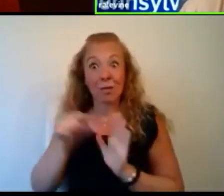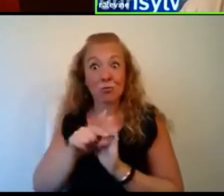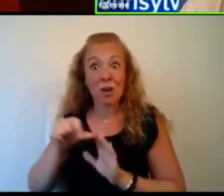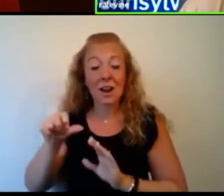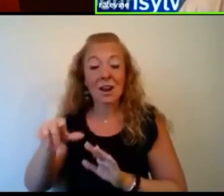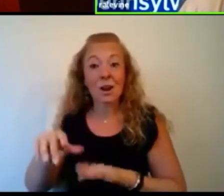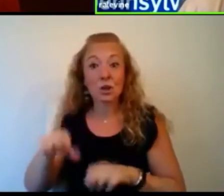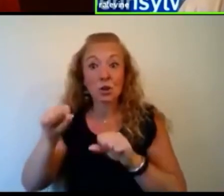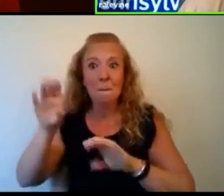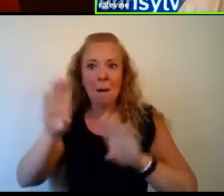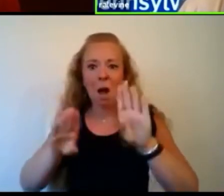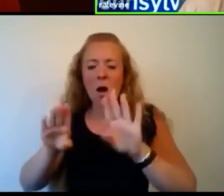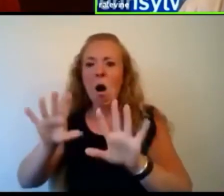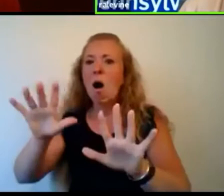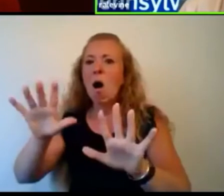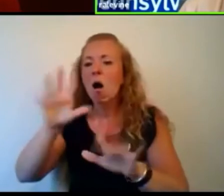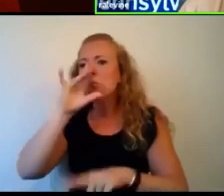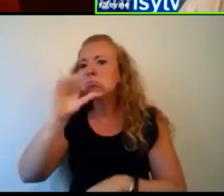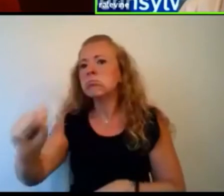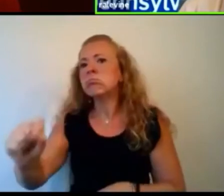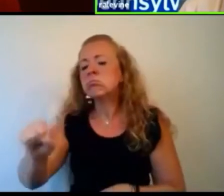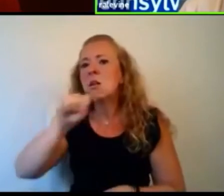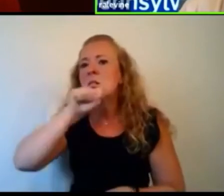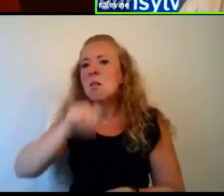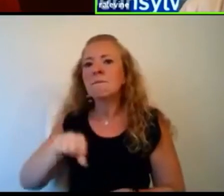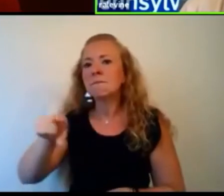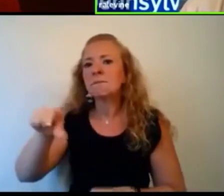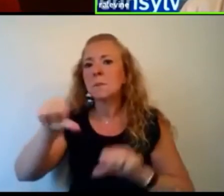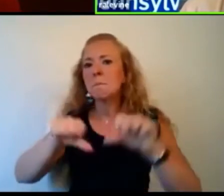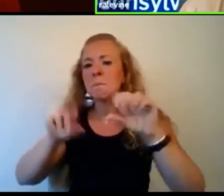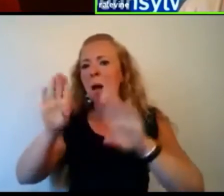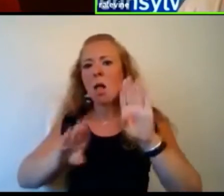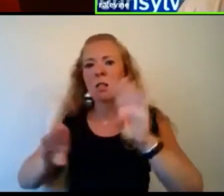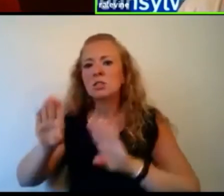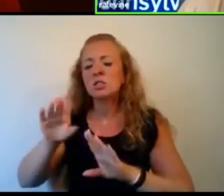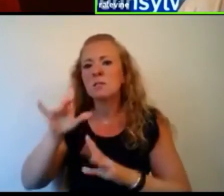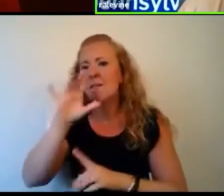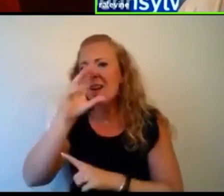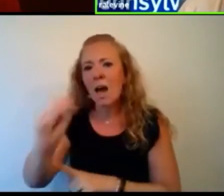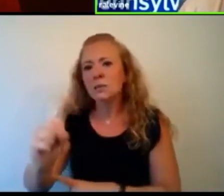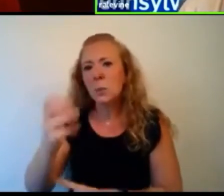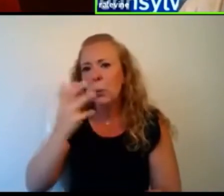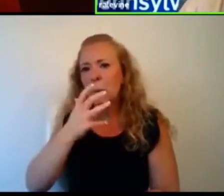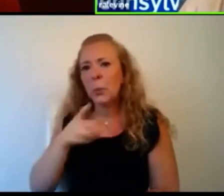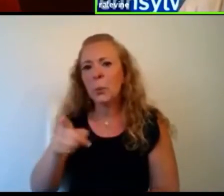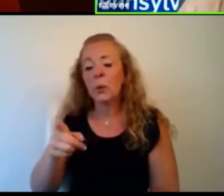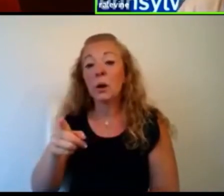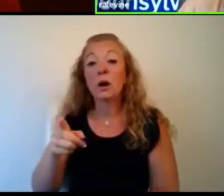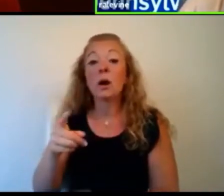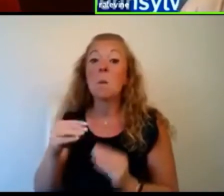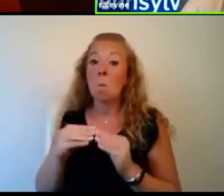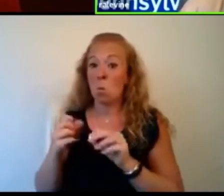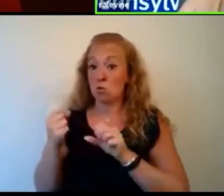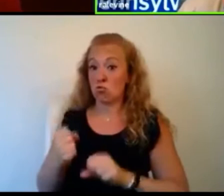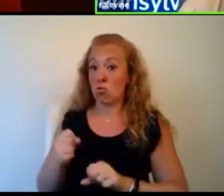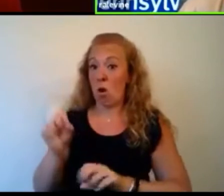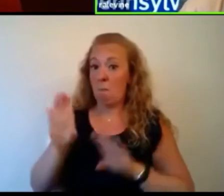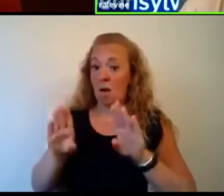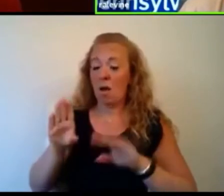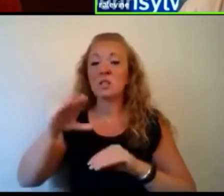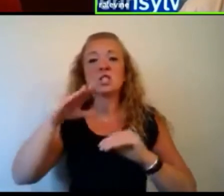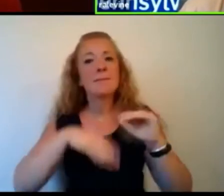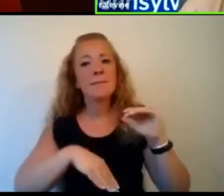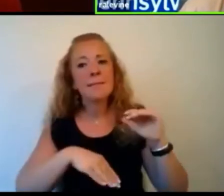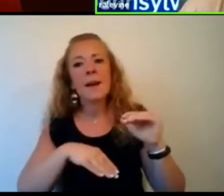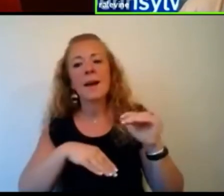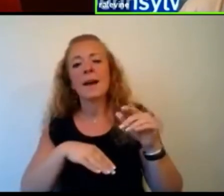loved biology. Um, I, I, I really became fascinated with that. Um, I was stronger in biology than I was in,